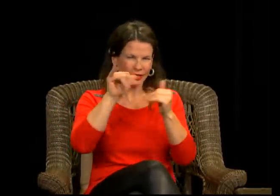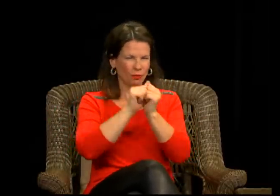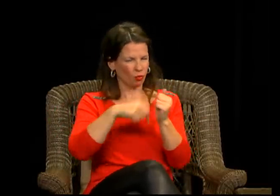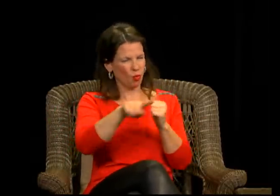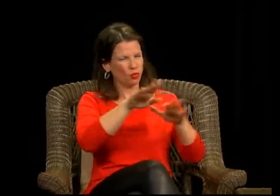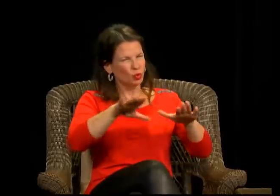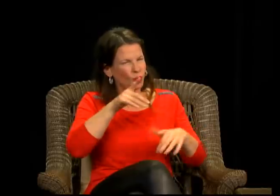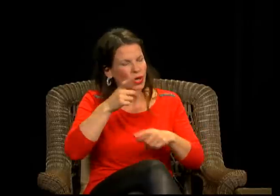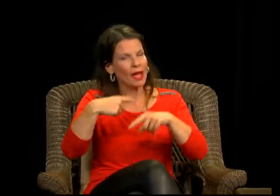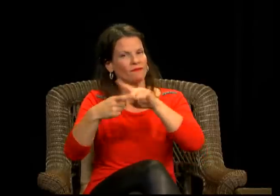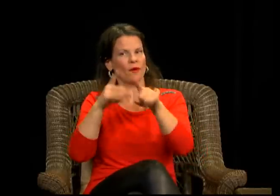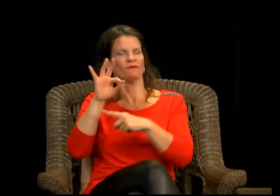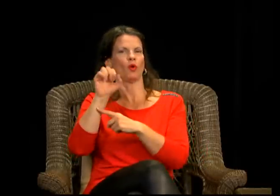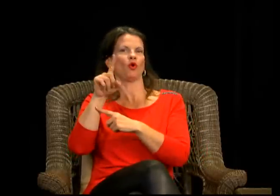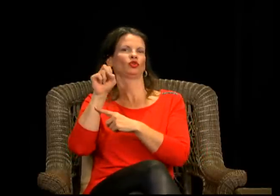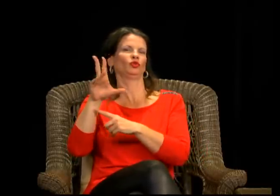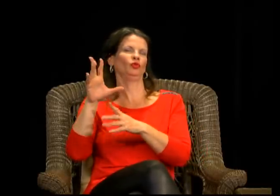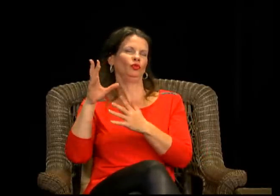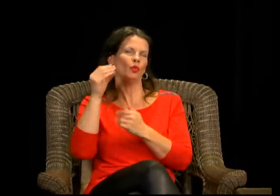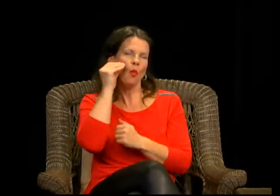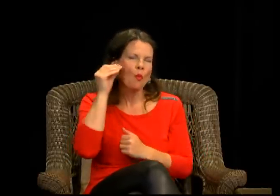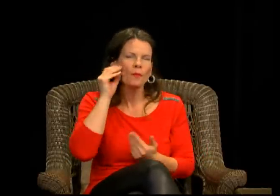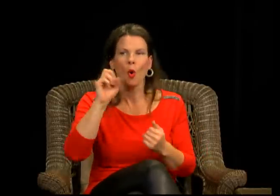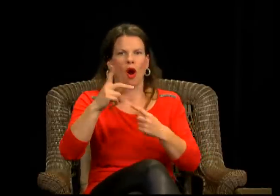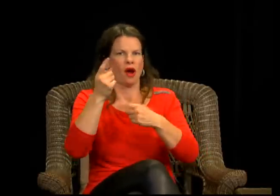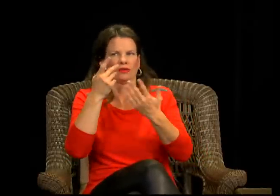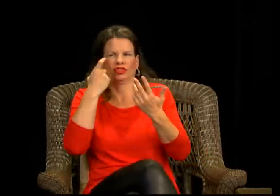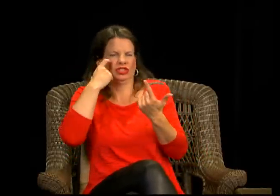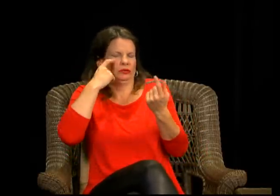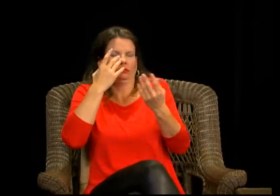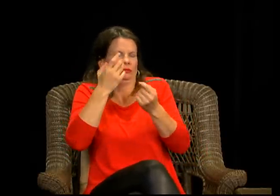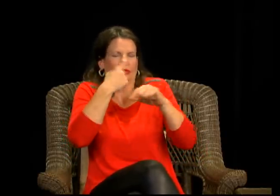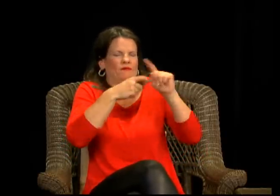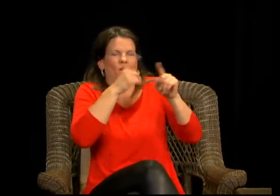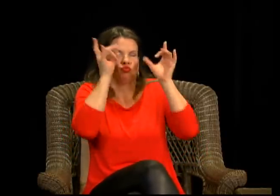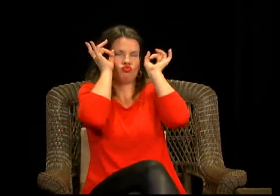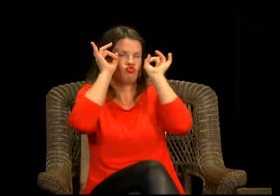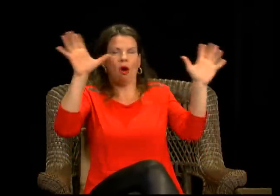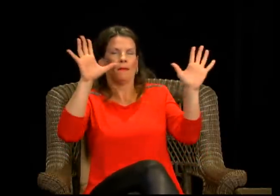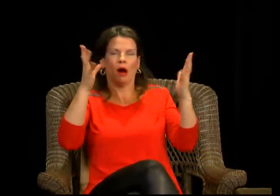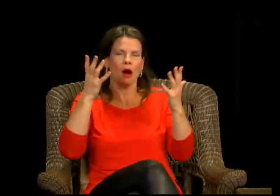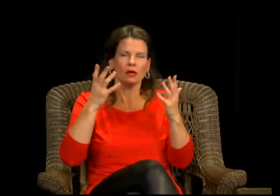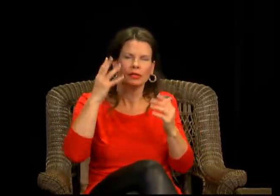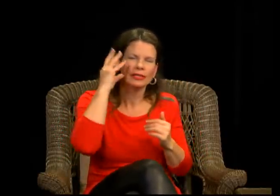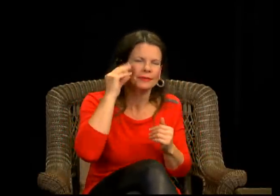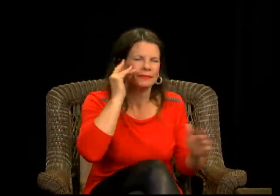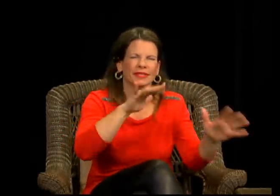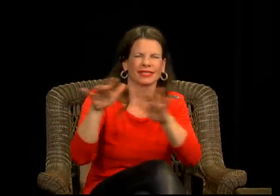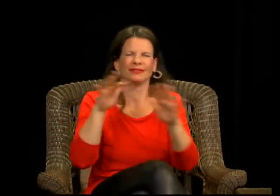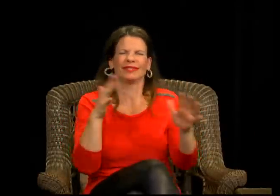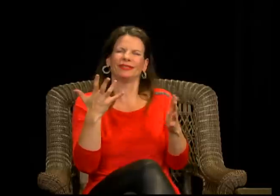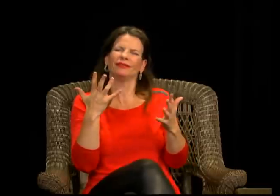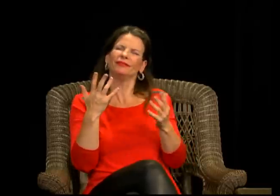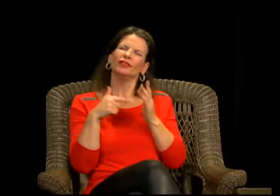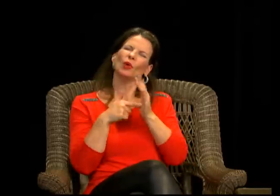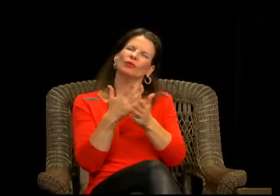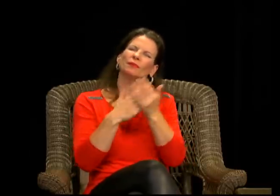have, can't make their own decisions to be involved in the media and the show business. So I mean,